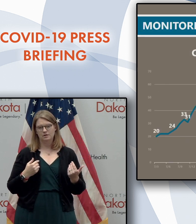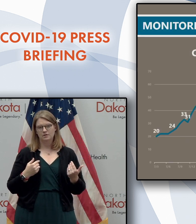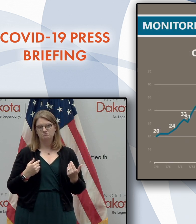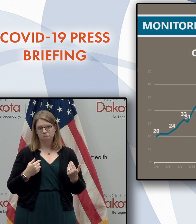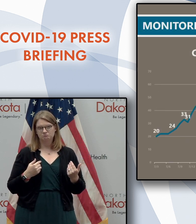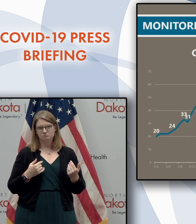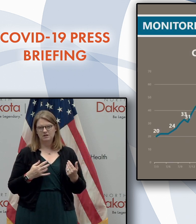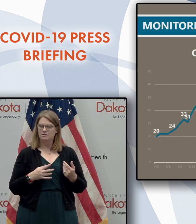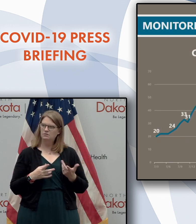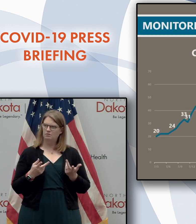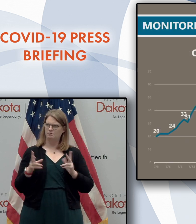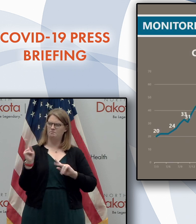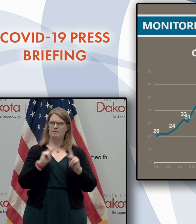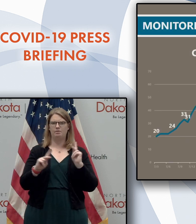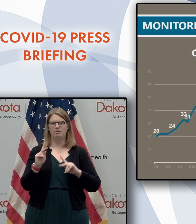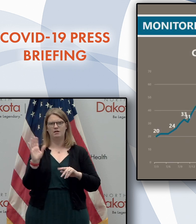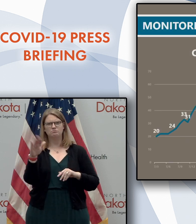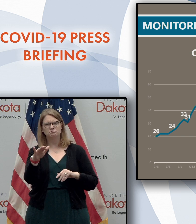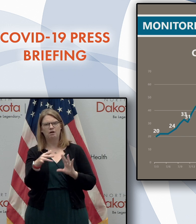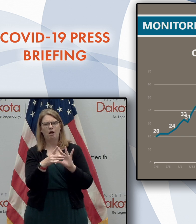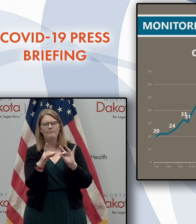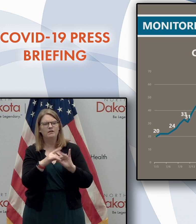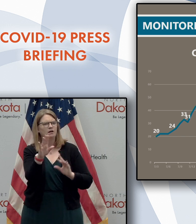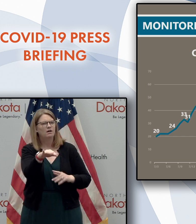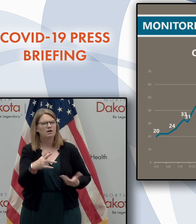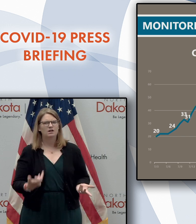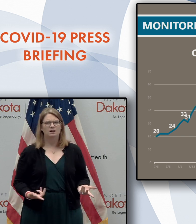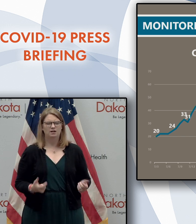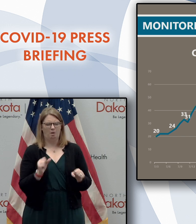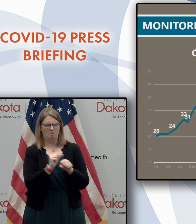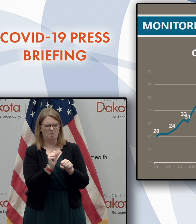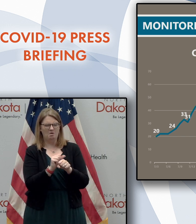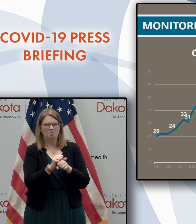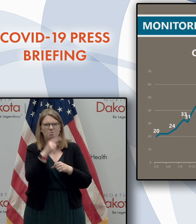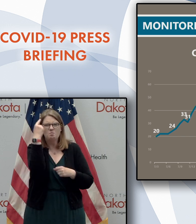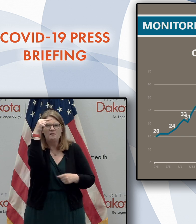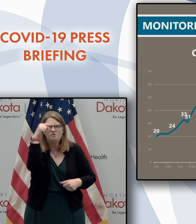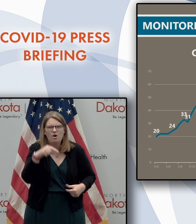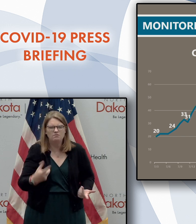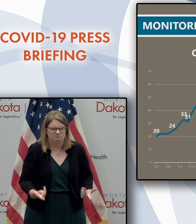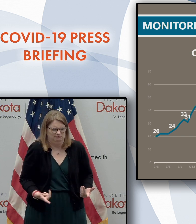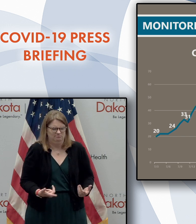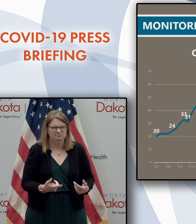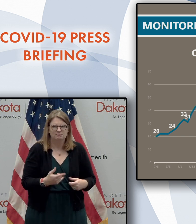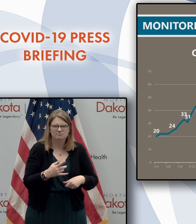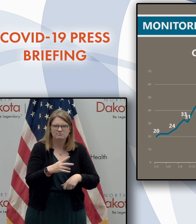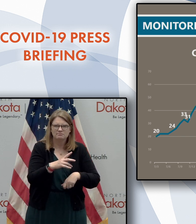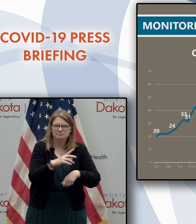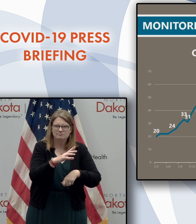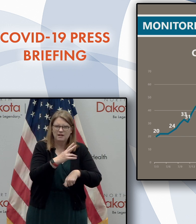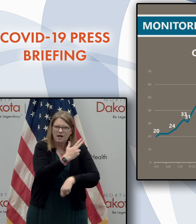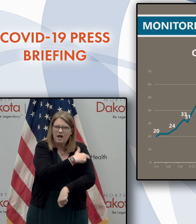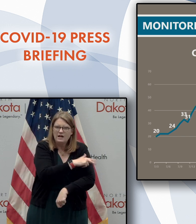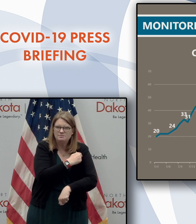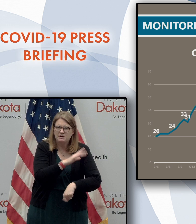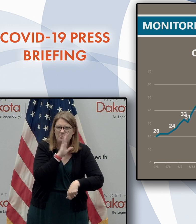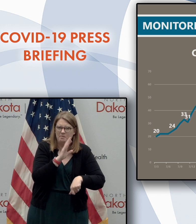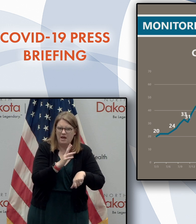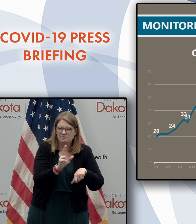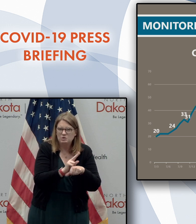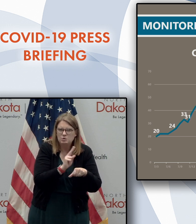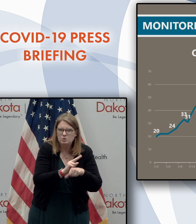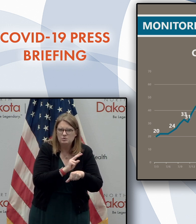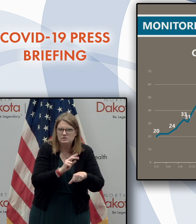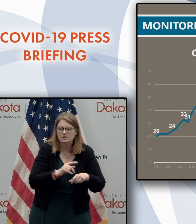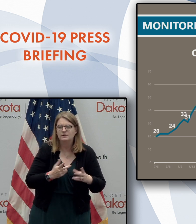people that have said, well, gee, why are you doing all of this work? Because we aren't using much hospitalization, I would say we have low hospitalization